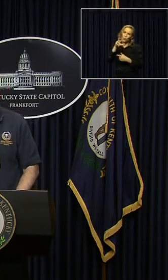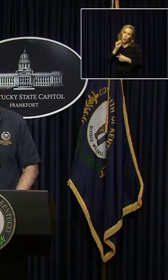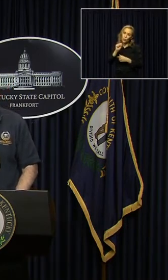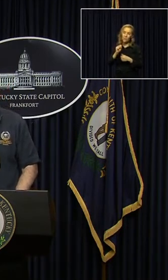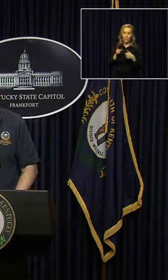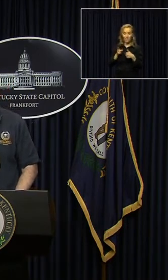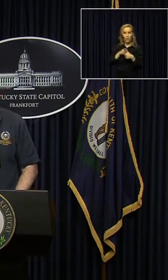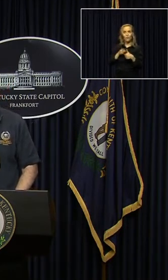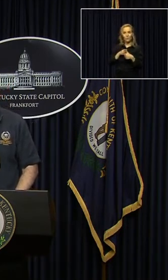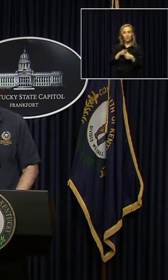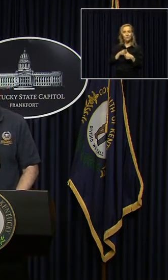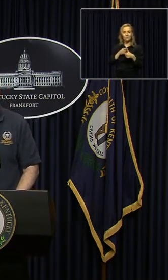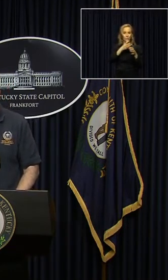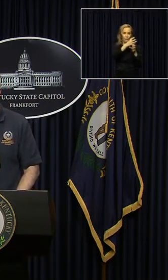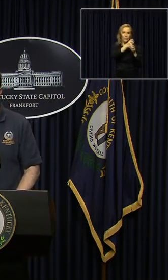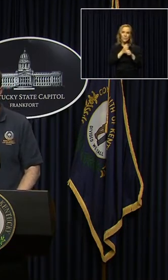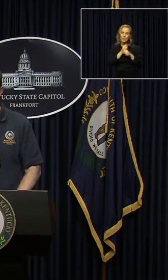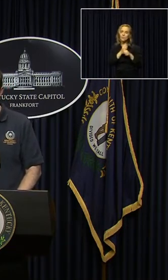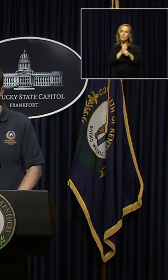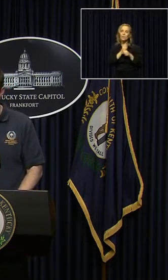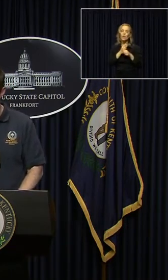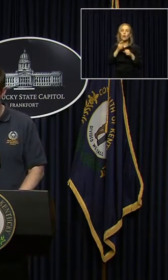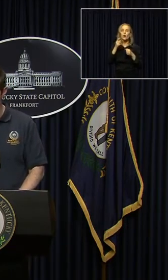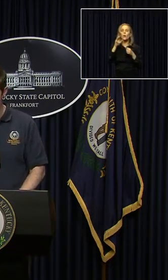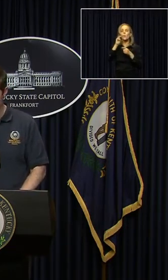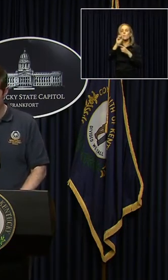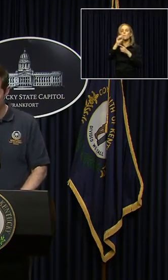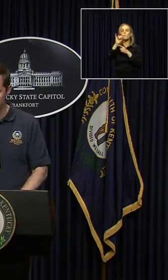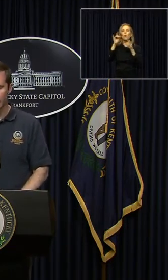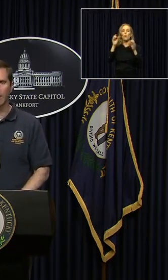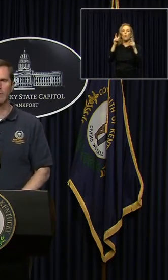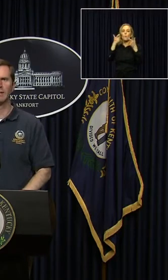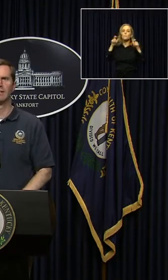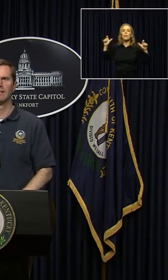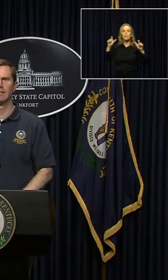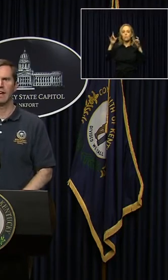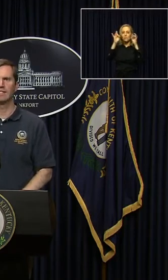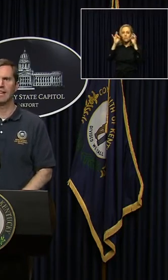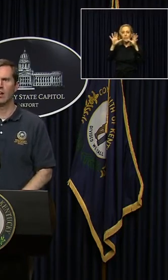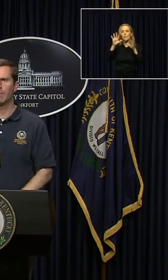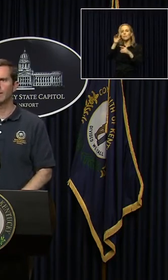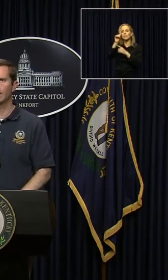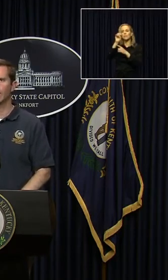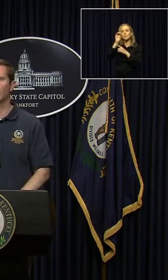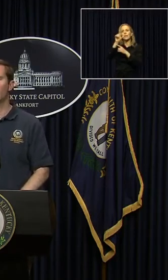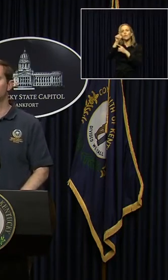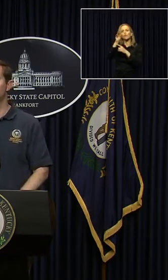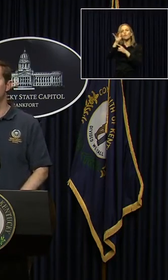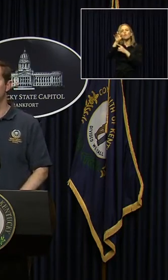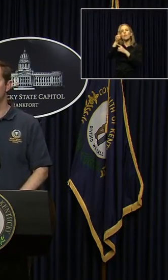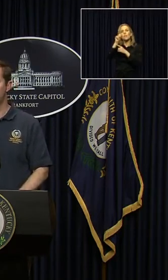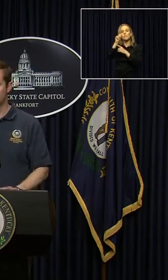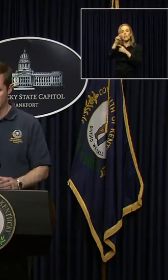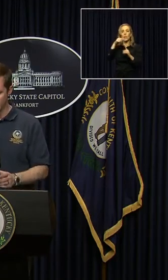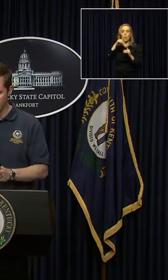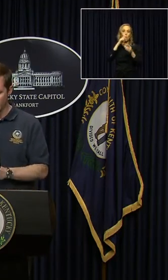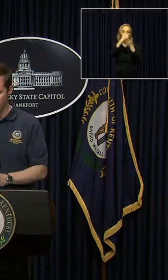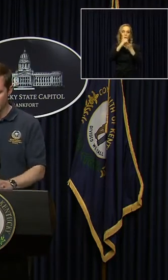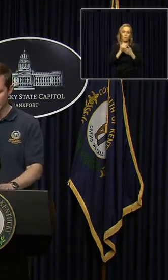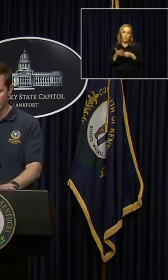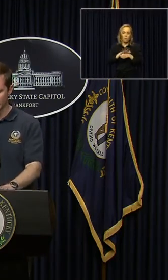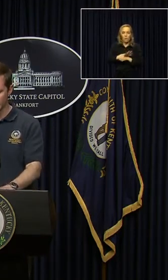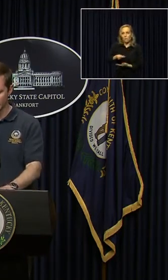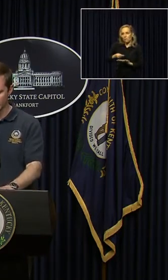First today we received a major disaster declaration from the federal government that is going to help us cover costs up to